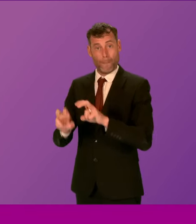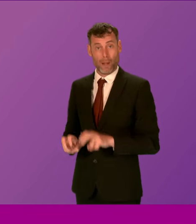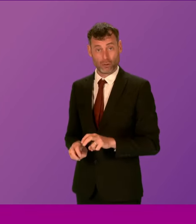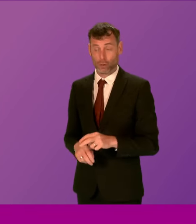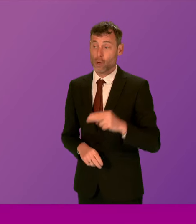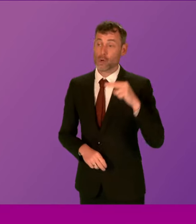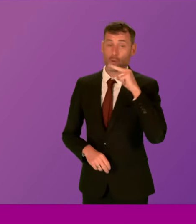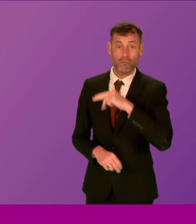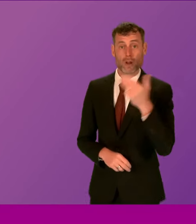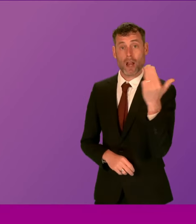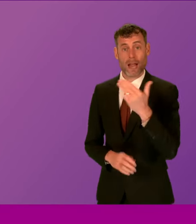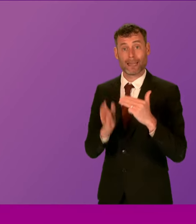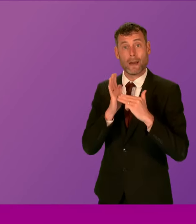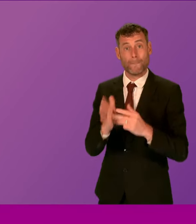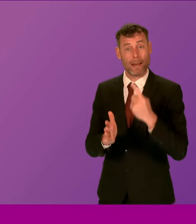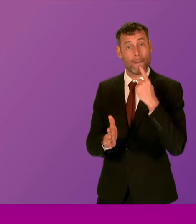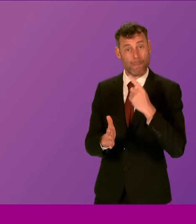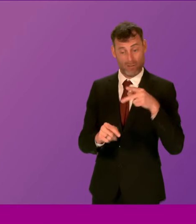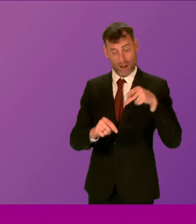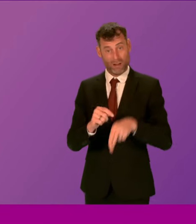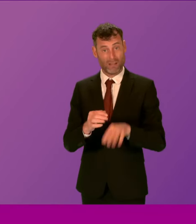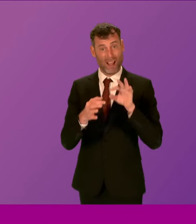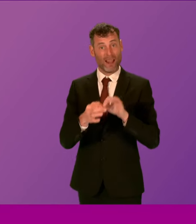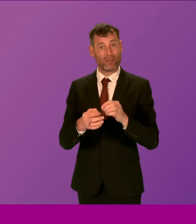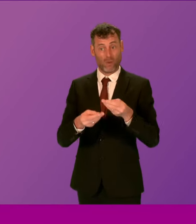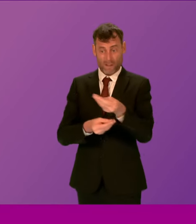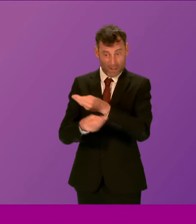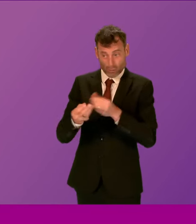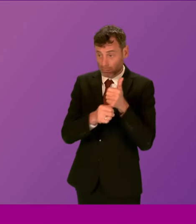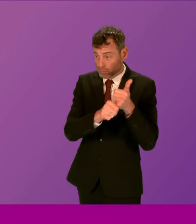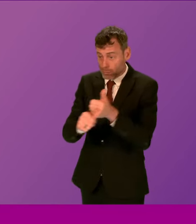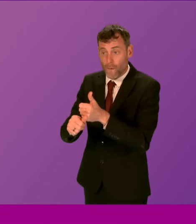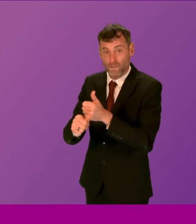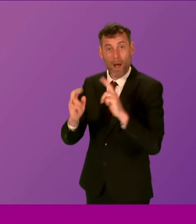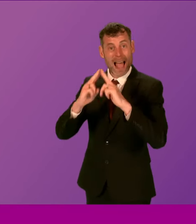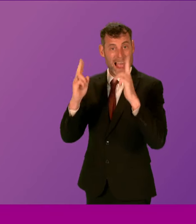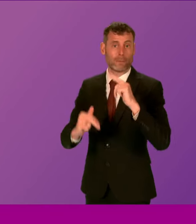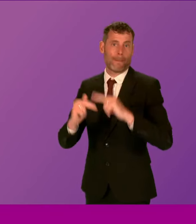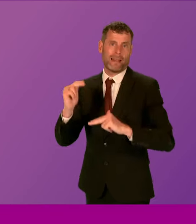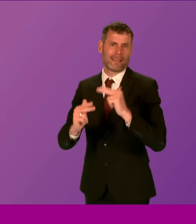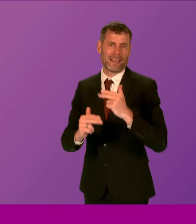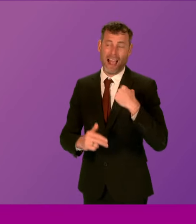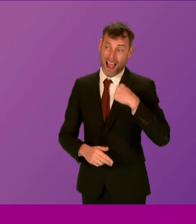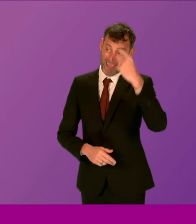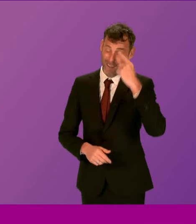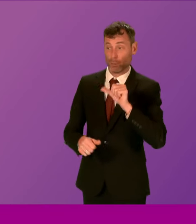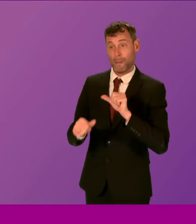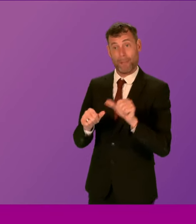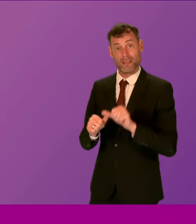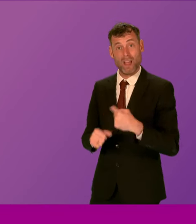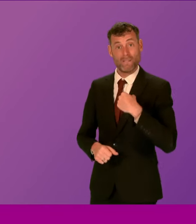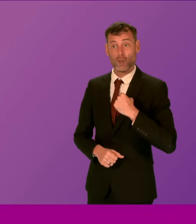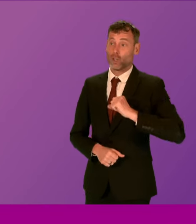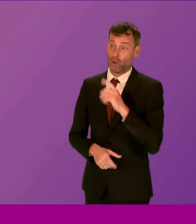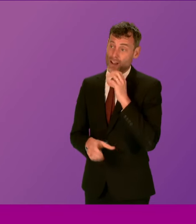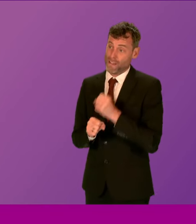to financial transactions, which, of course, are crucial for house building. Wouldn't it be so much better, presiding officer, that Scotland wasn't at the mercy of